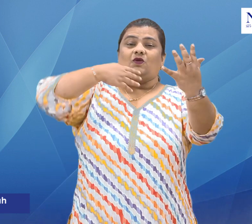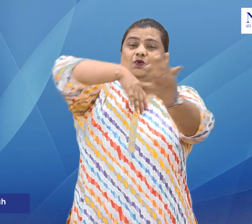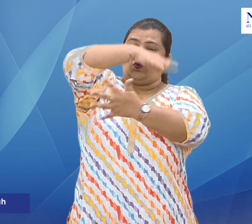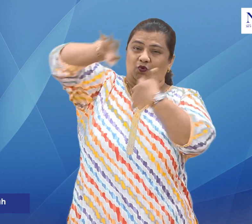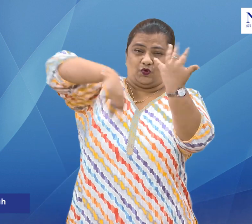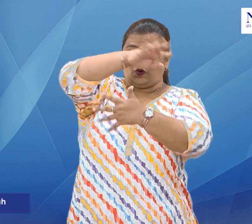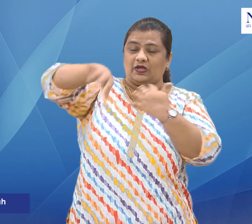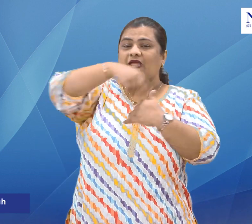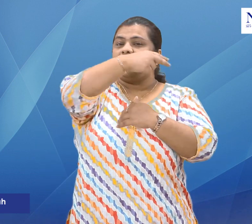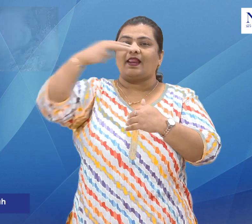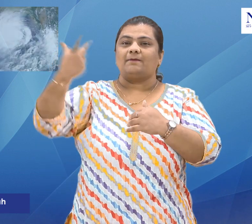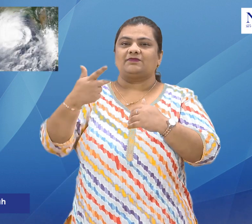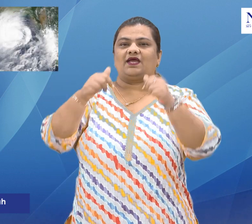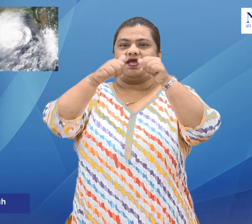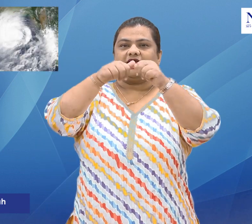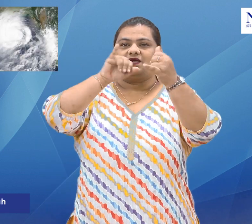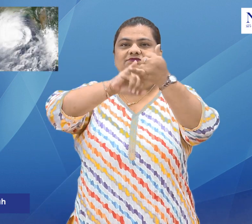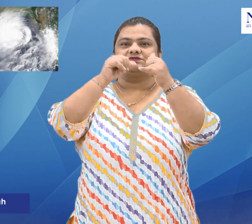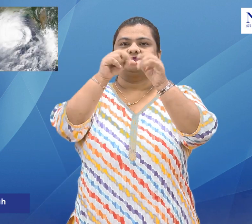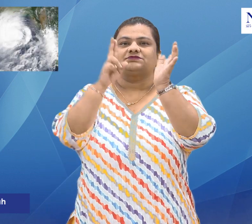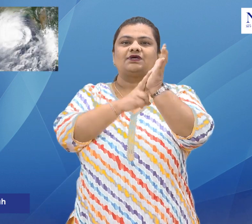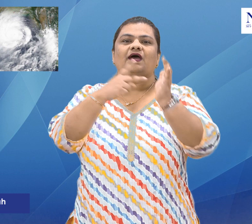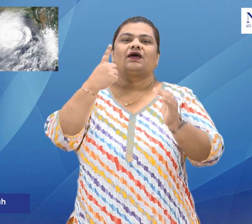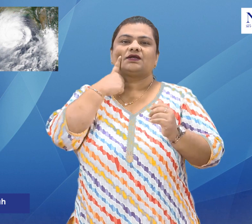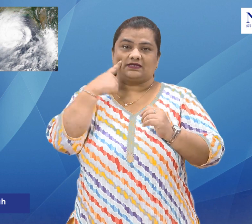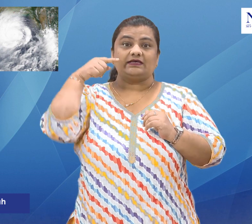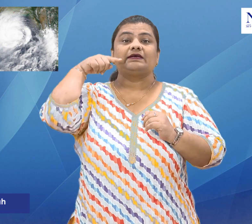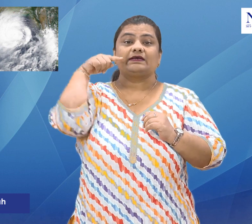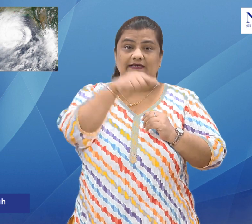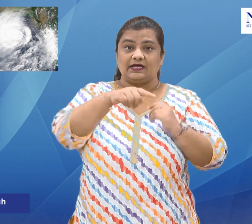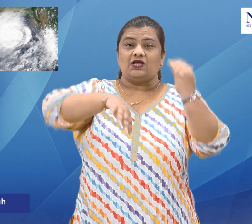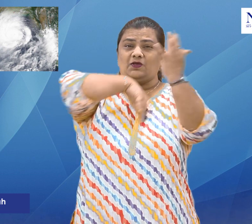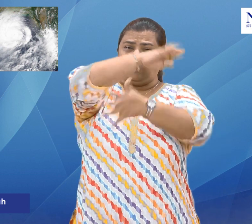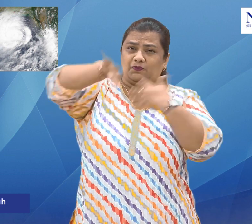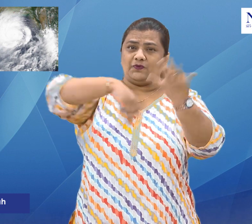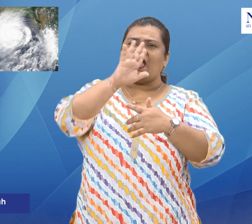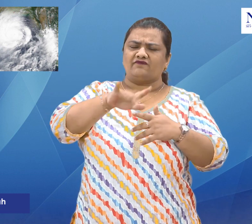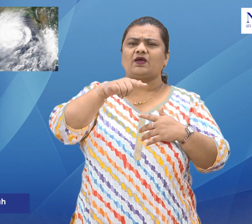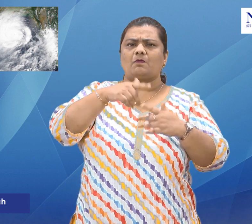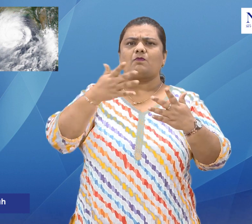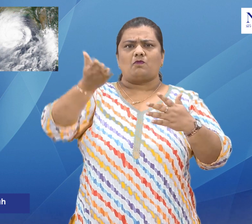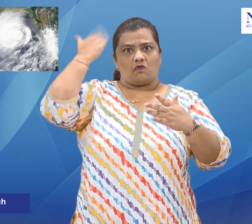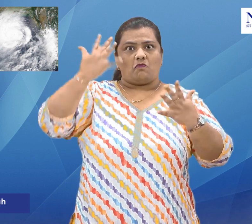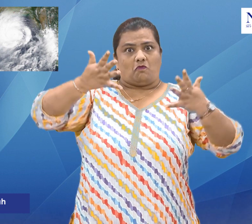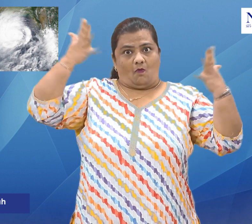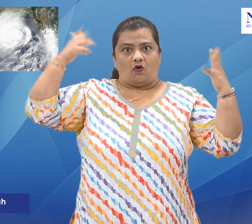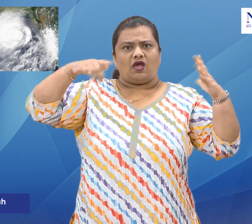Cyclone Asani is expected to weaken from a severe cyclonic storm to a cyclonic storm and will likely become a